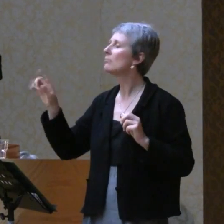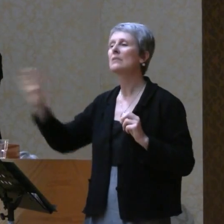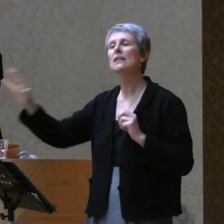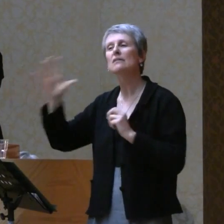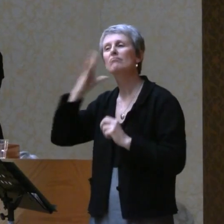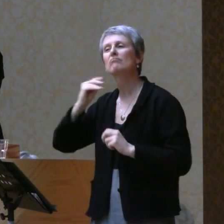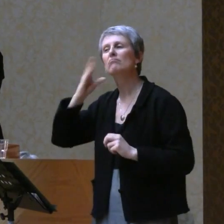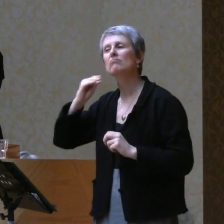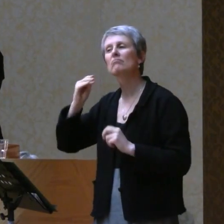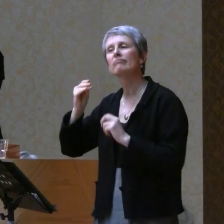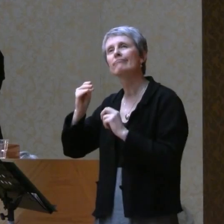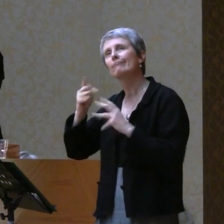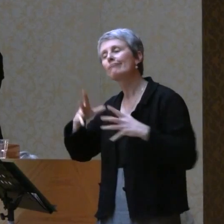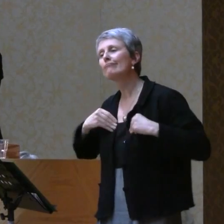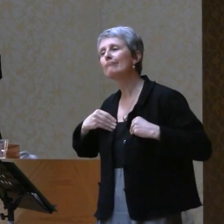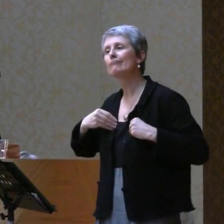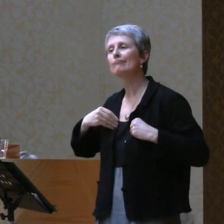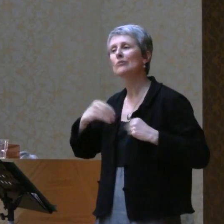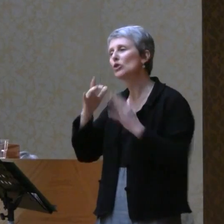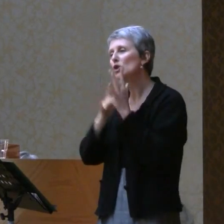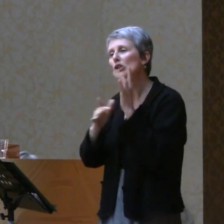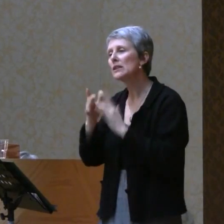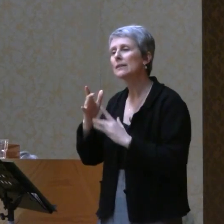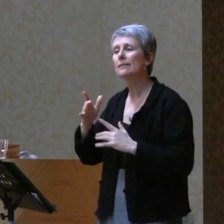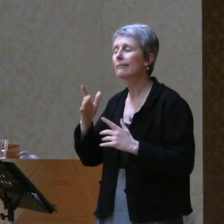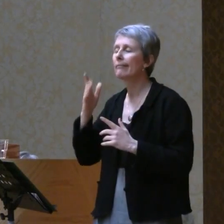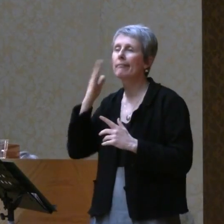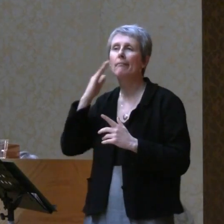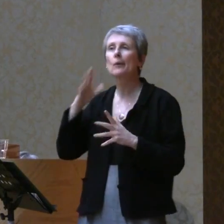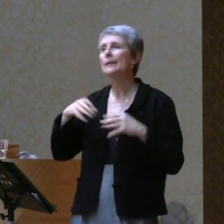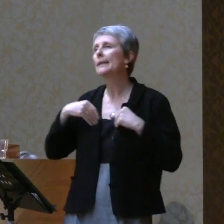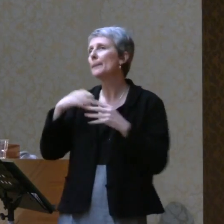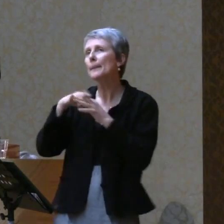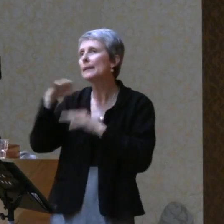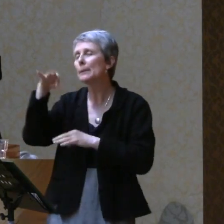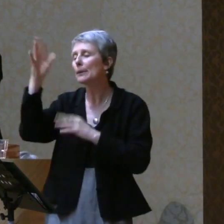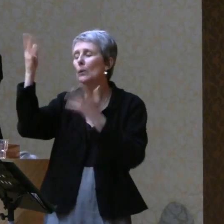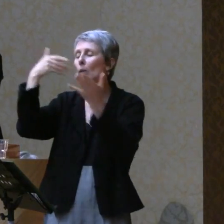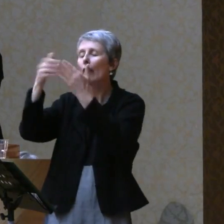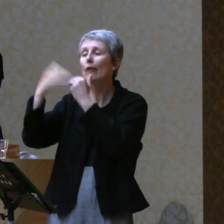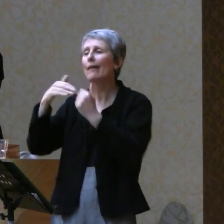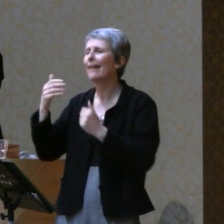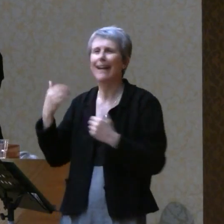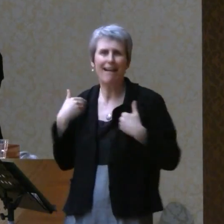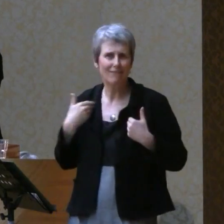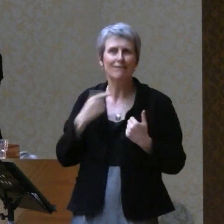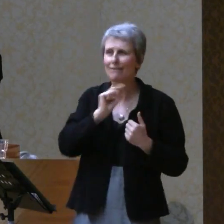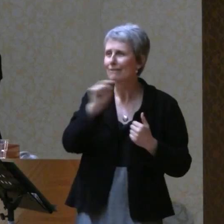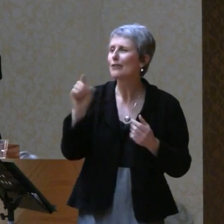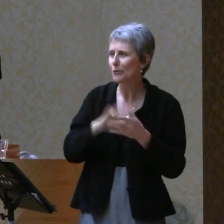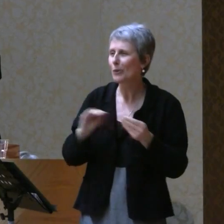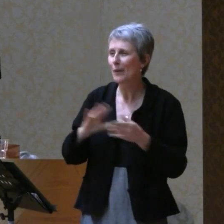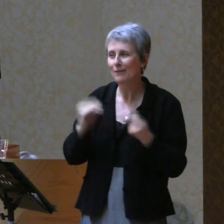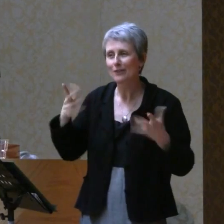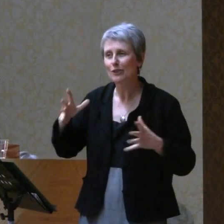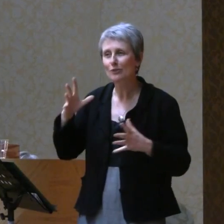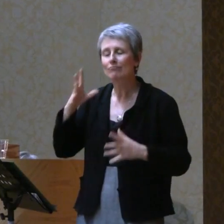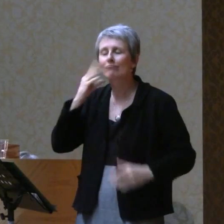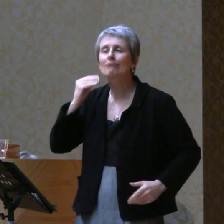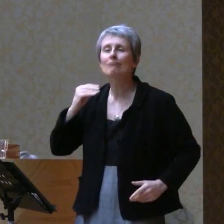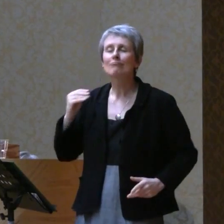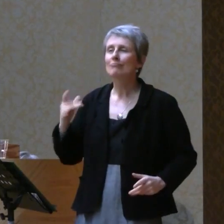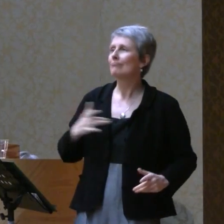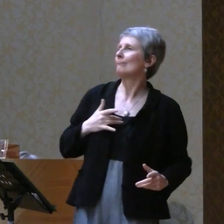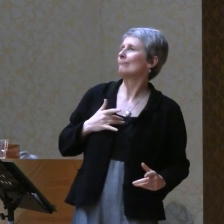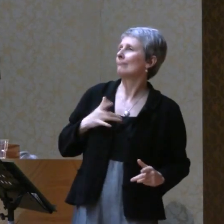Everybody has a story of some epiphany or an ah-ha or conversion of some sort. Are we